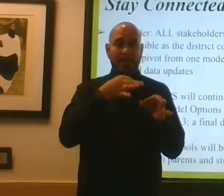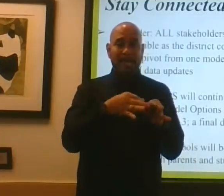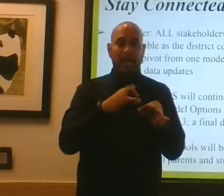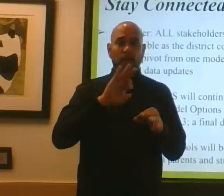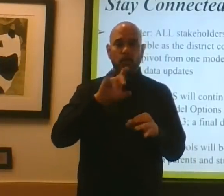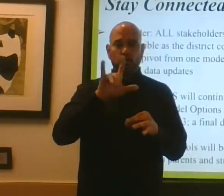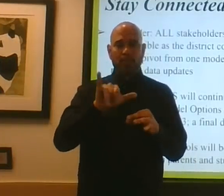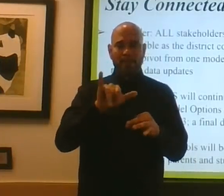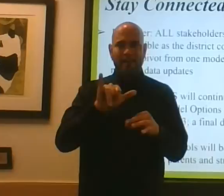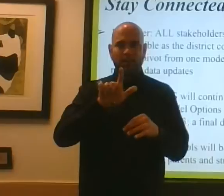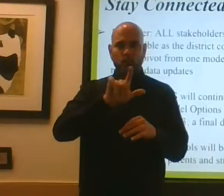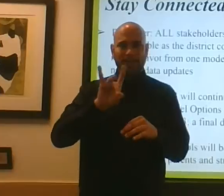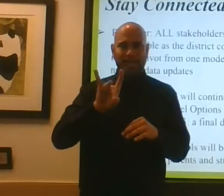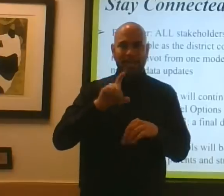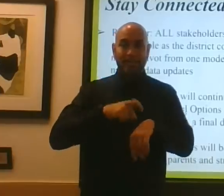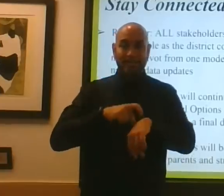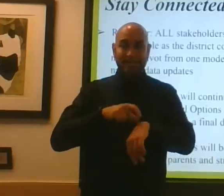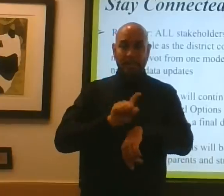at 1 p.m.